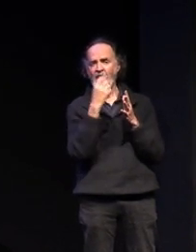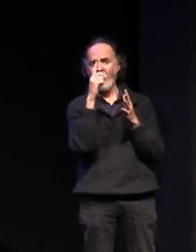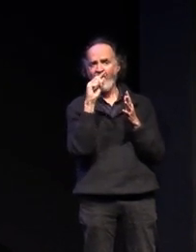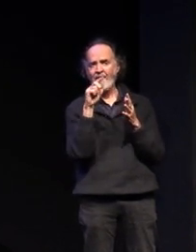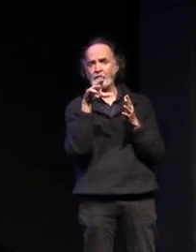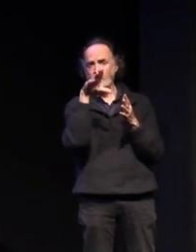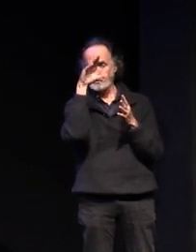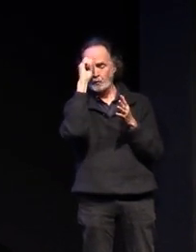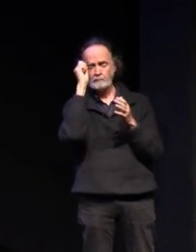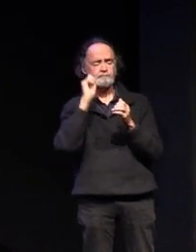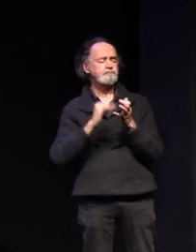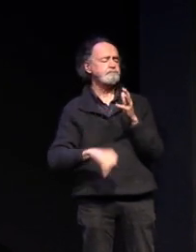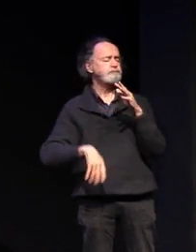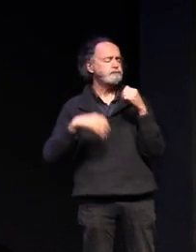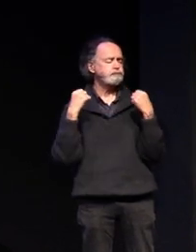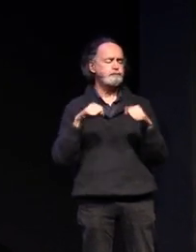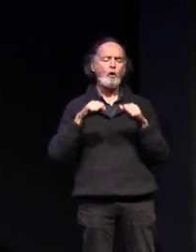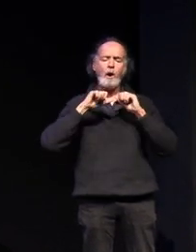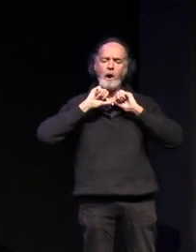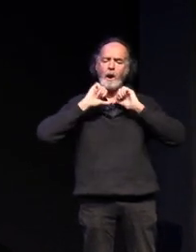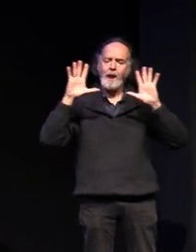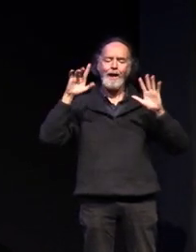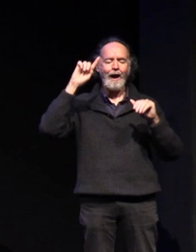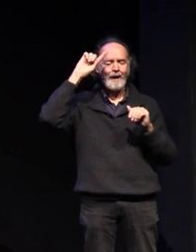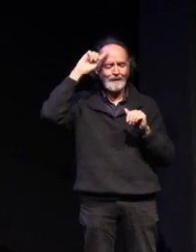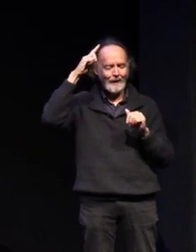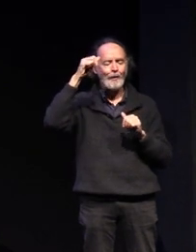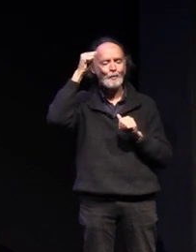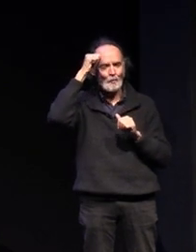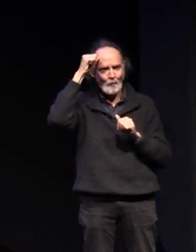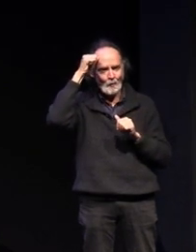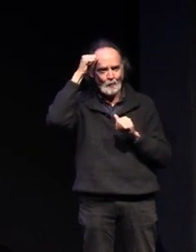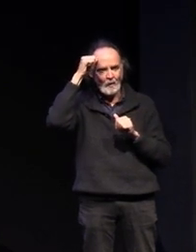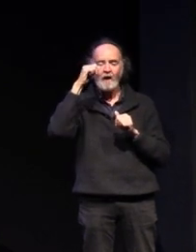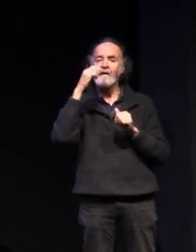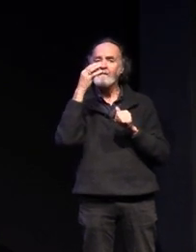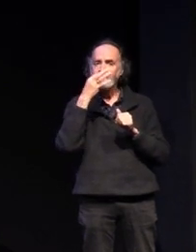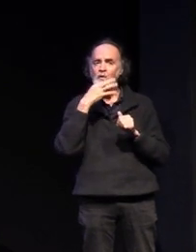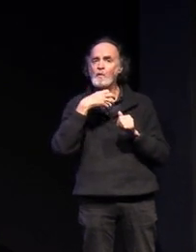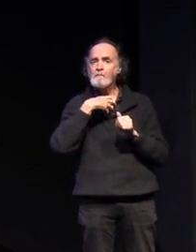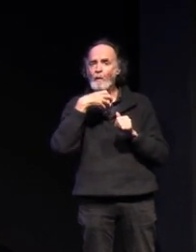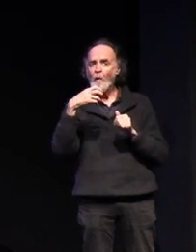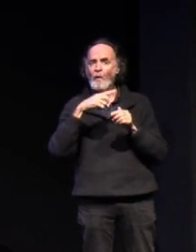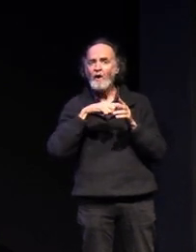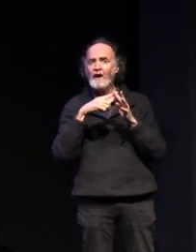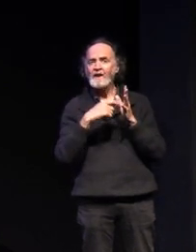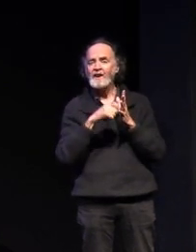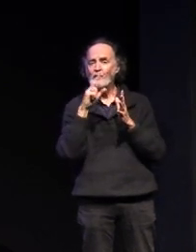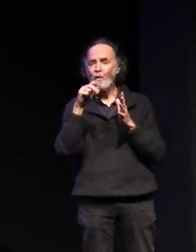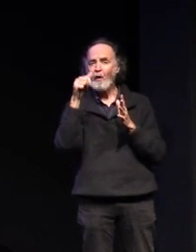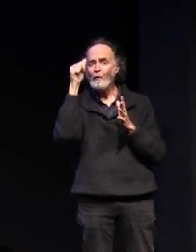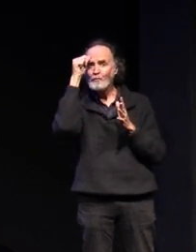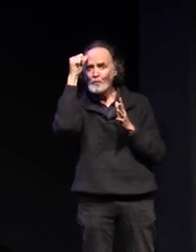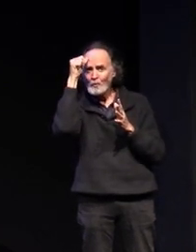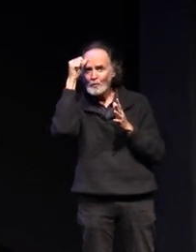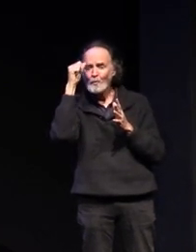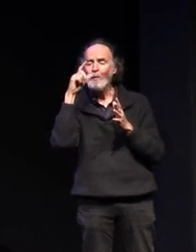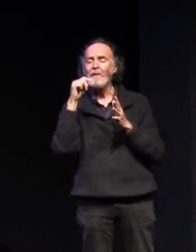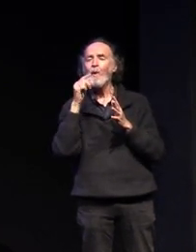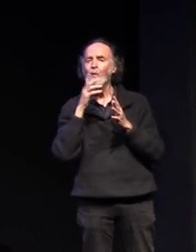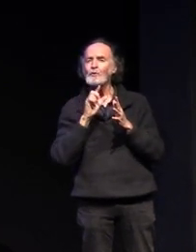idea of what they were going to do a few more of the year 12s because it's a little closer for them but it's hard when you're a year 10 student